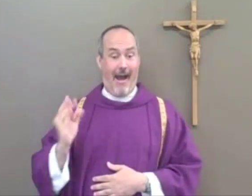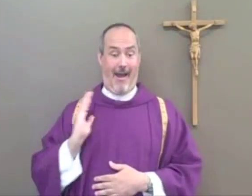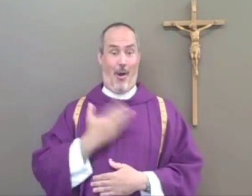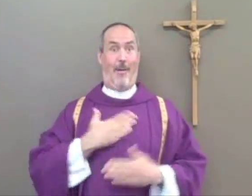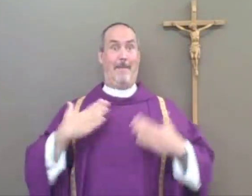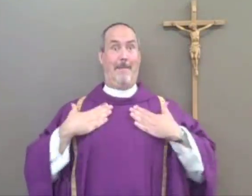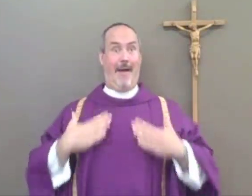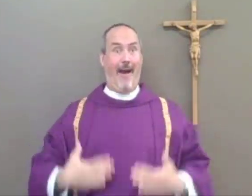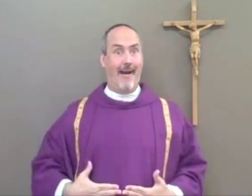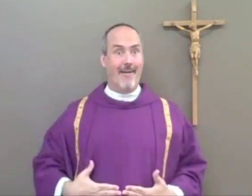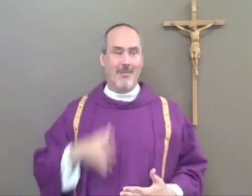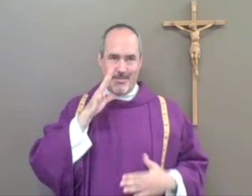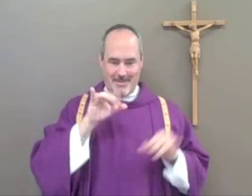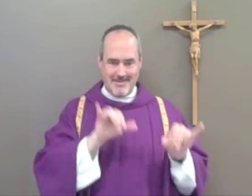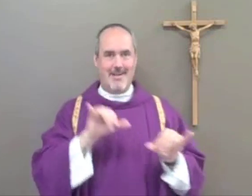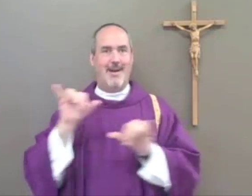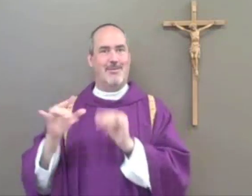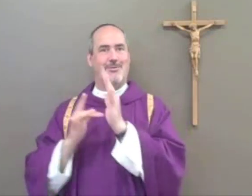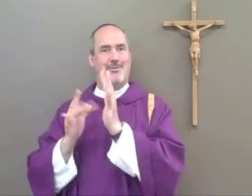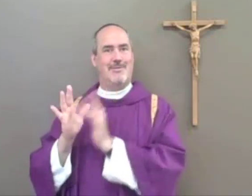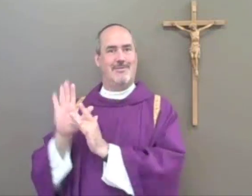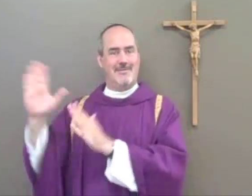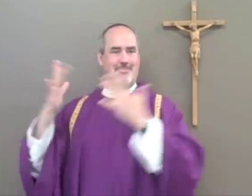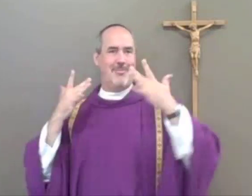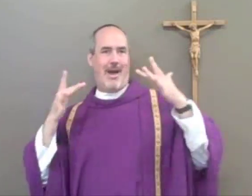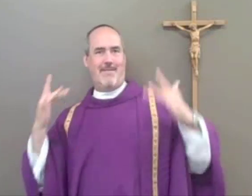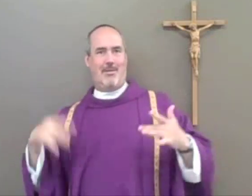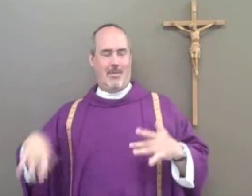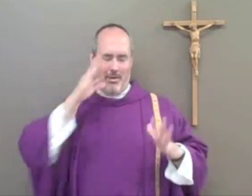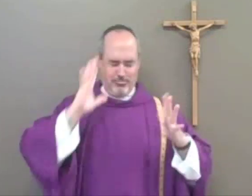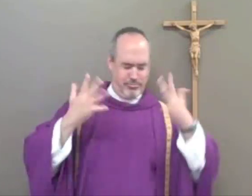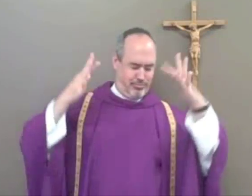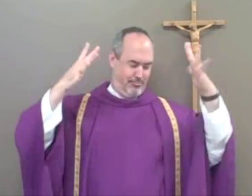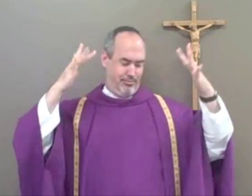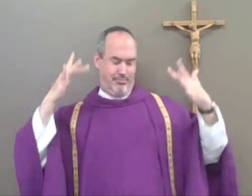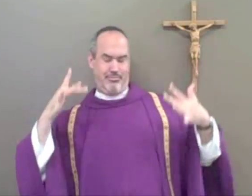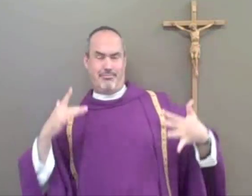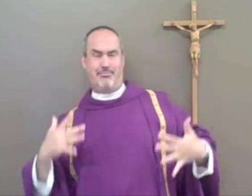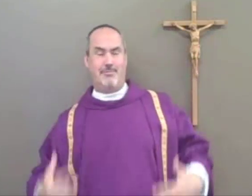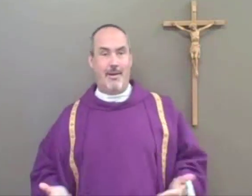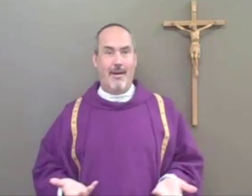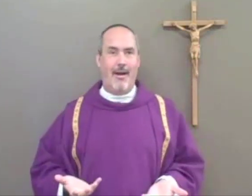will resurrect and our bodies will also become transfigured just like Jesus.